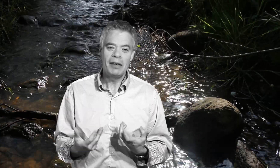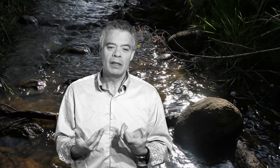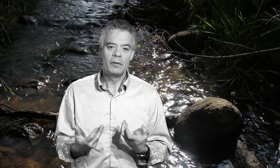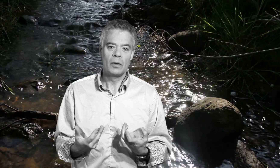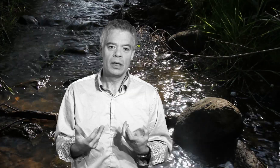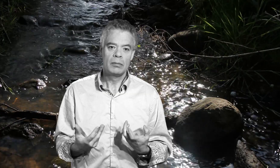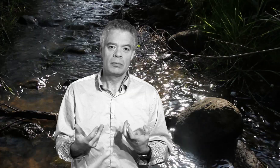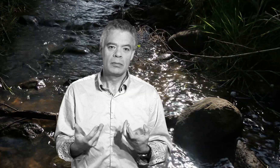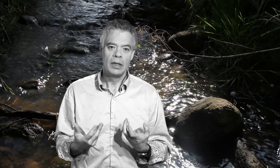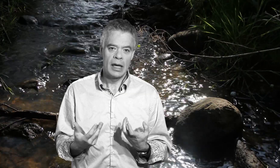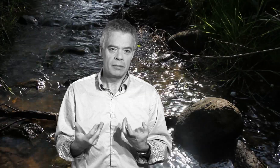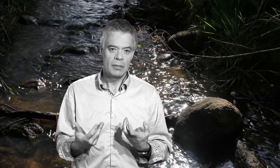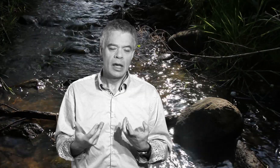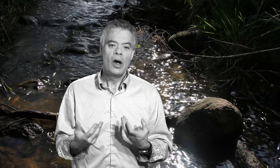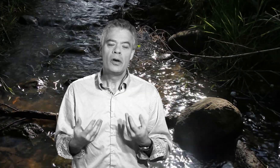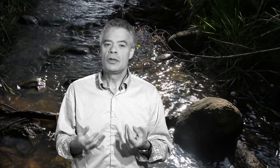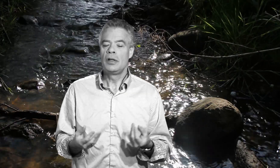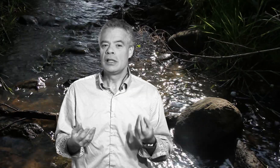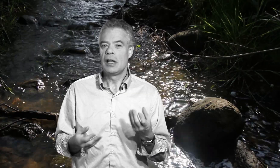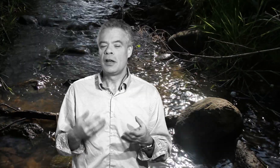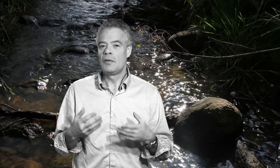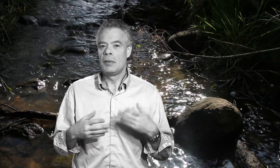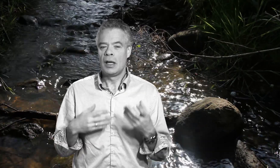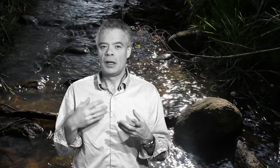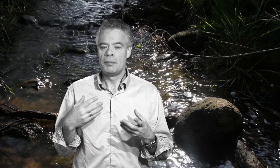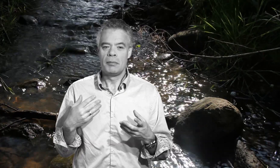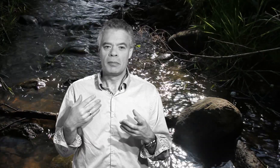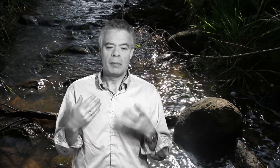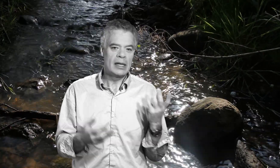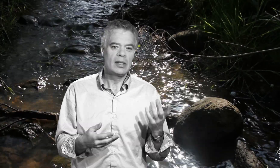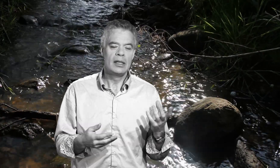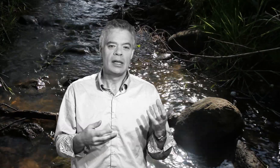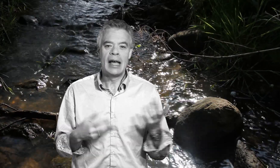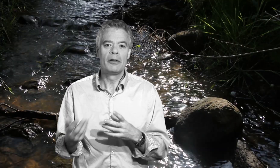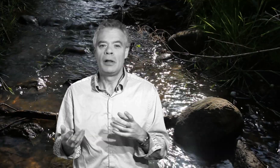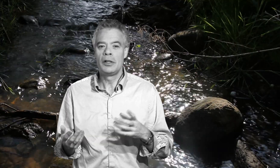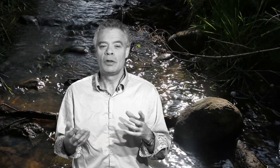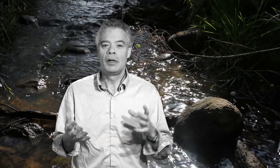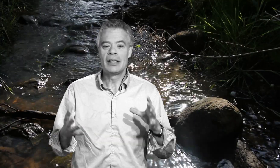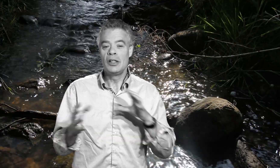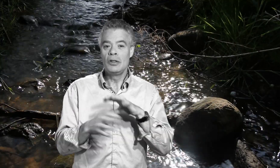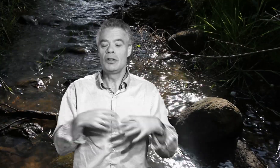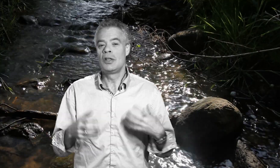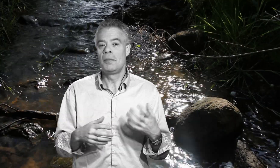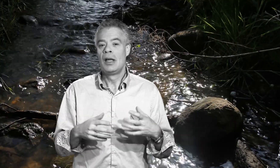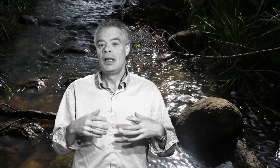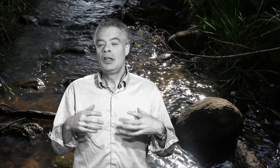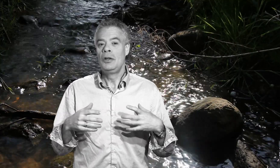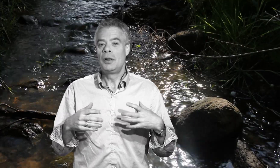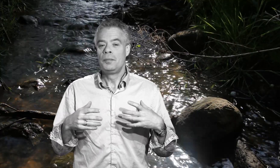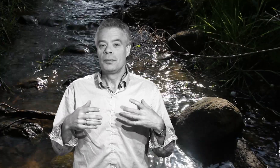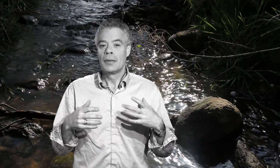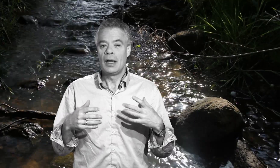craving for it. Yeah? Also, there's a lot of medicine and alcohol and so on actually uses up